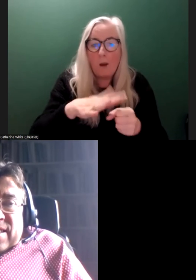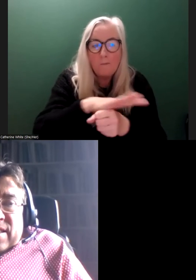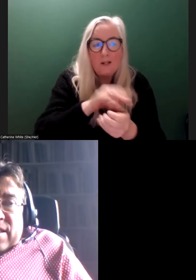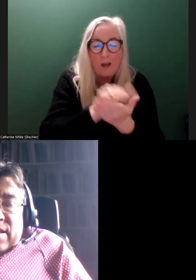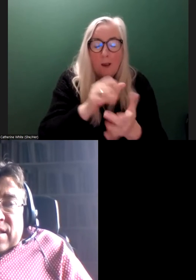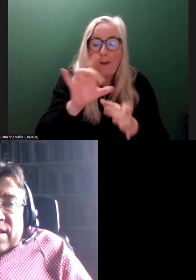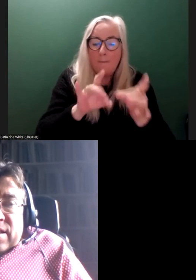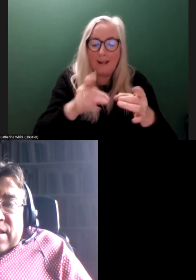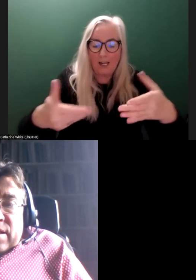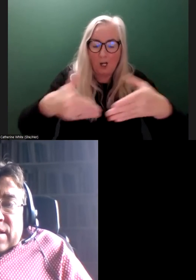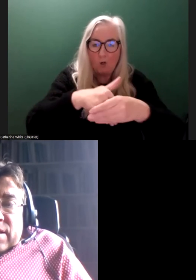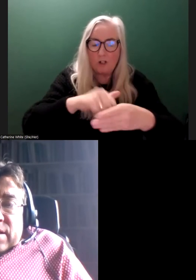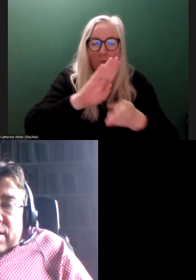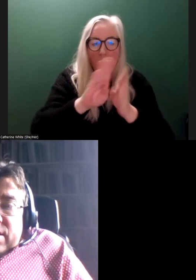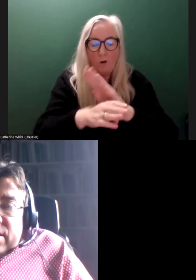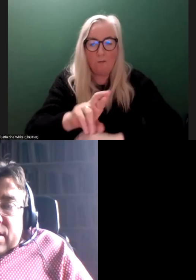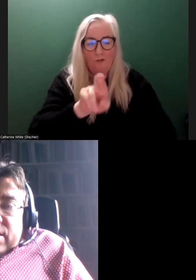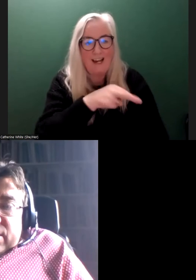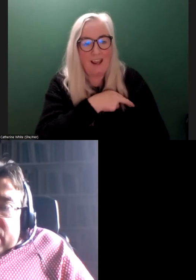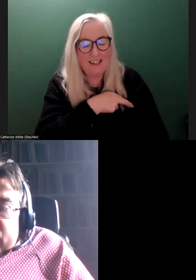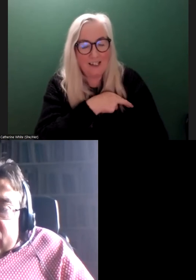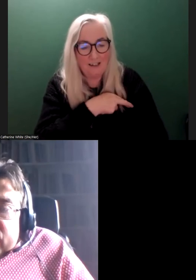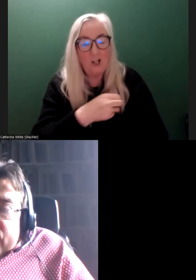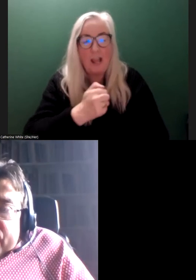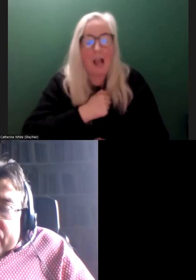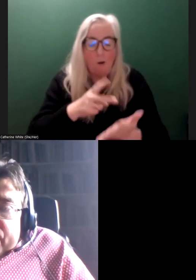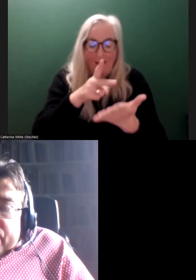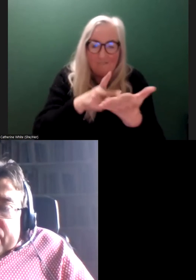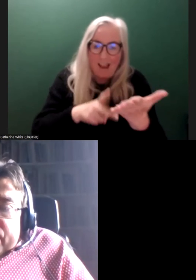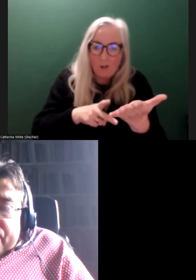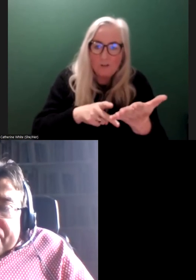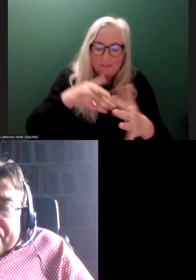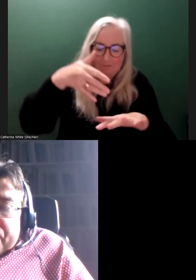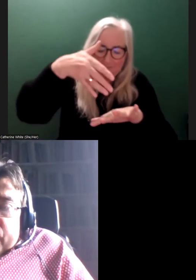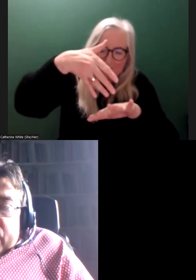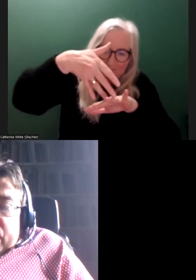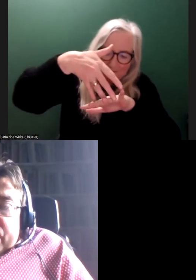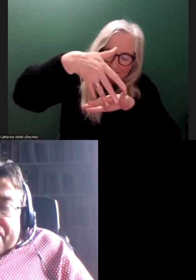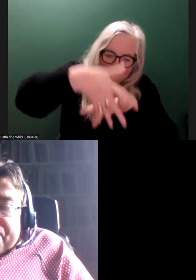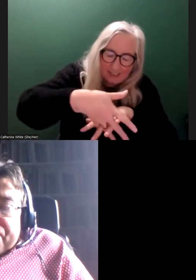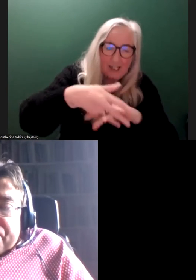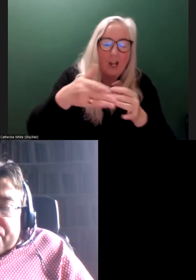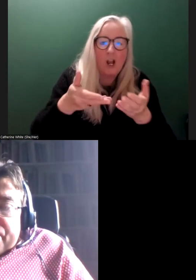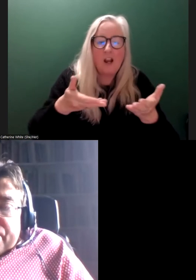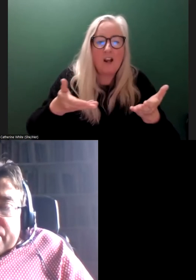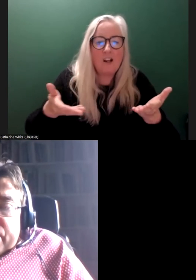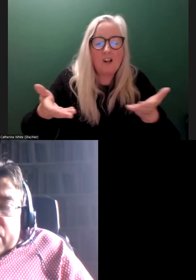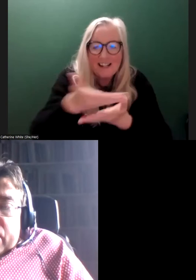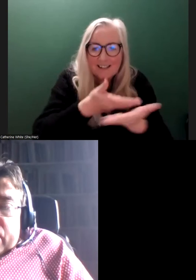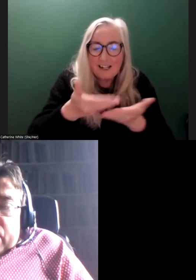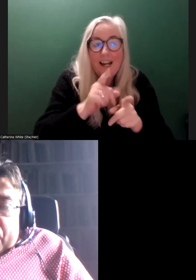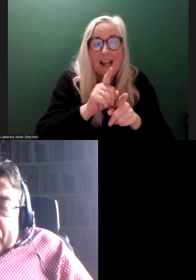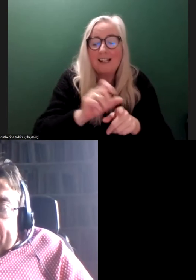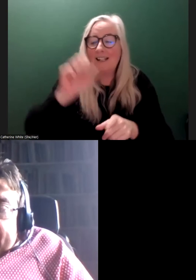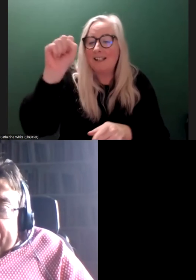Inclusion Reality, where we've actually embedded our values into an inclusive consultation space with South Dublin County Council.